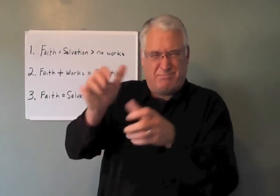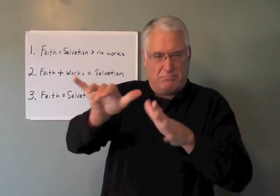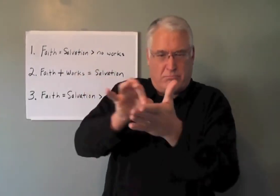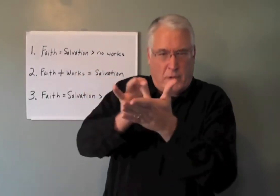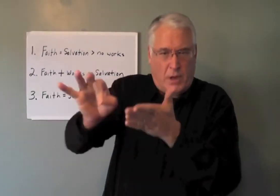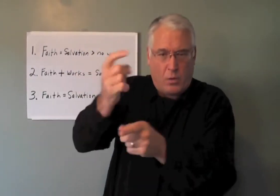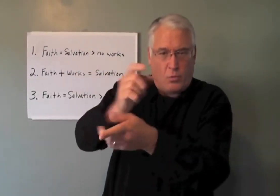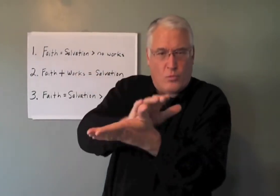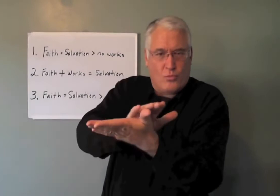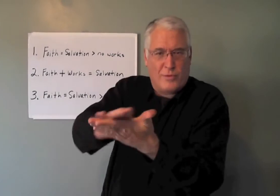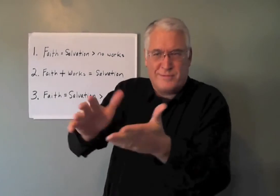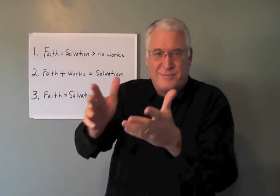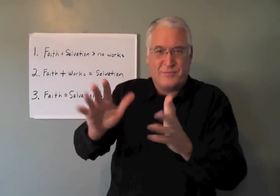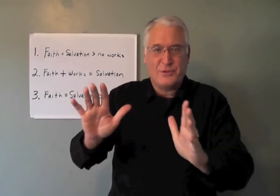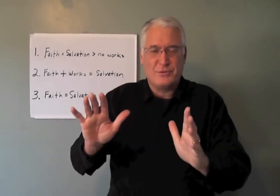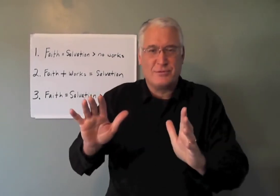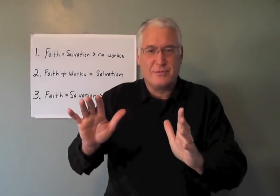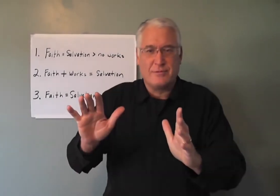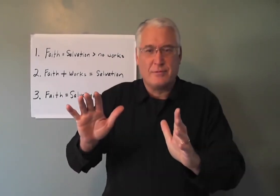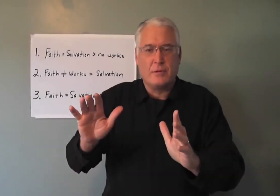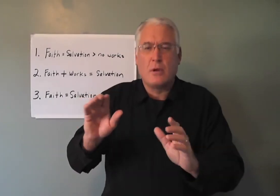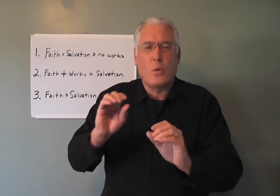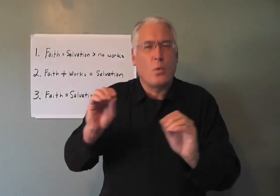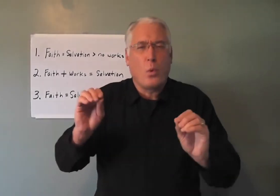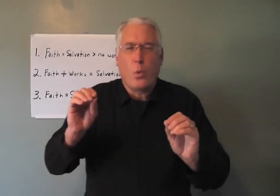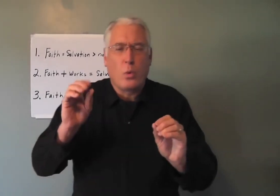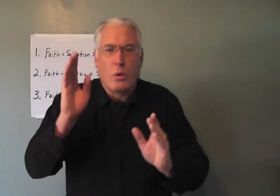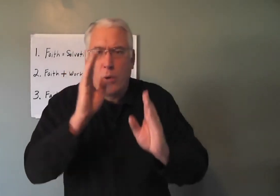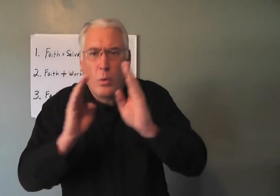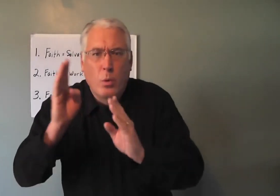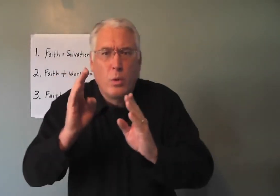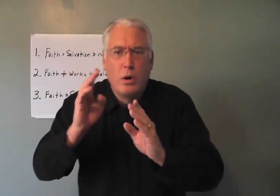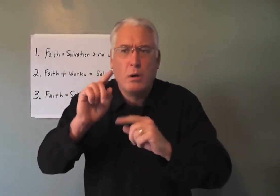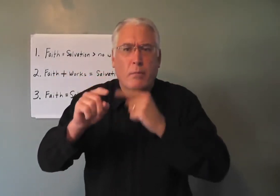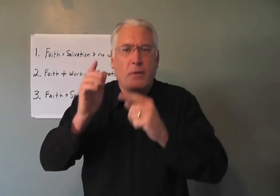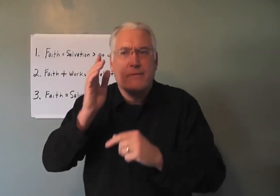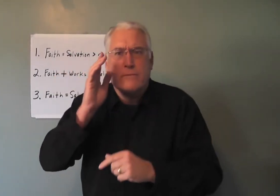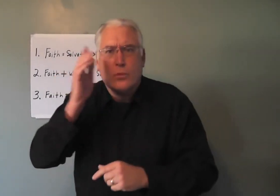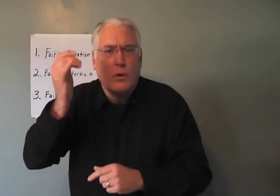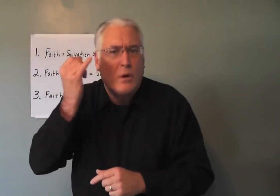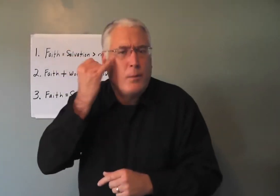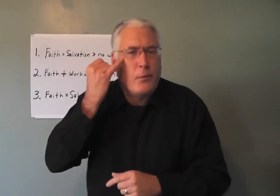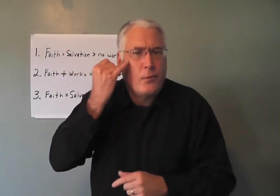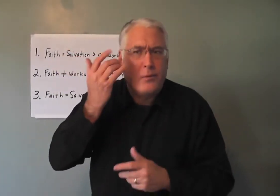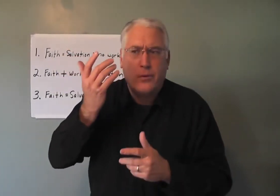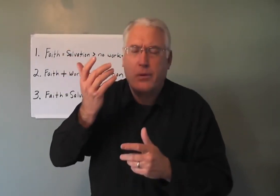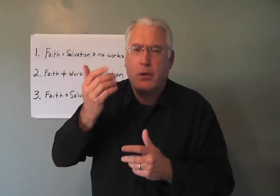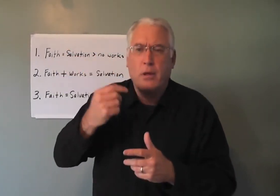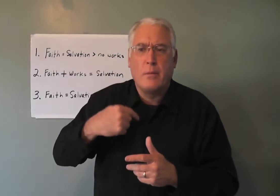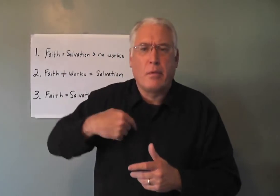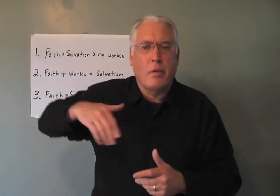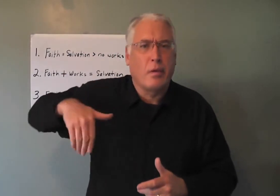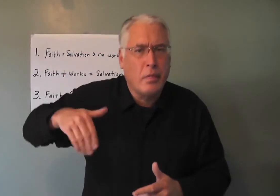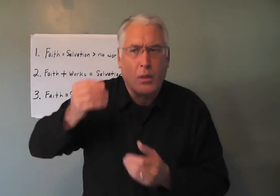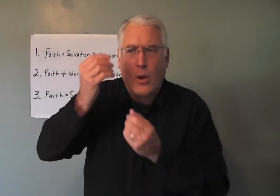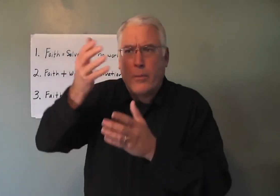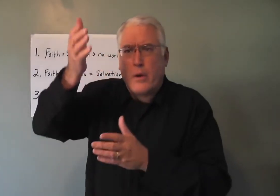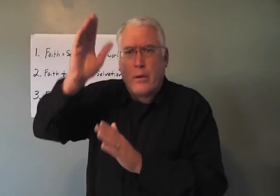that faith counts as righteousness, you have no worries. You know, supposing if something's going to